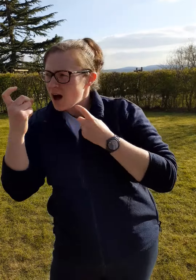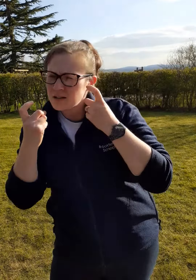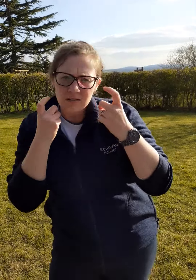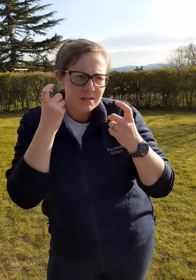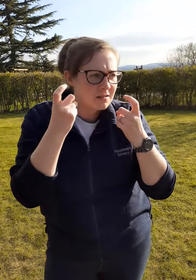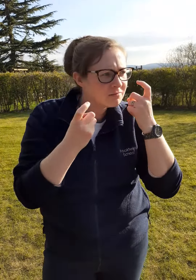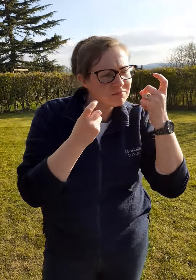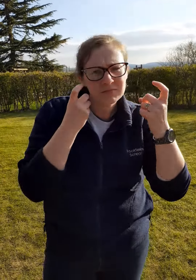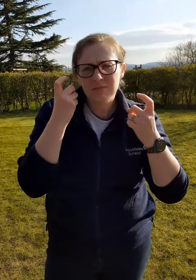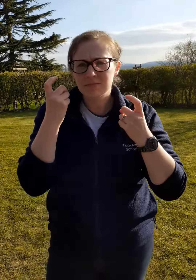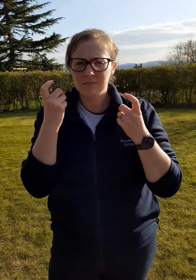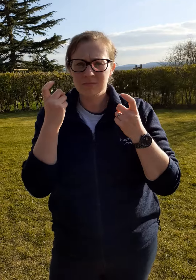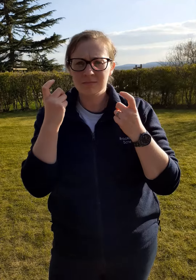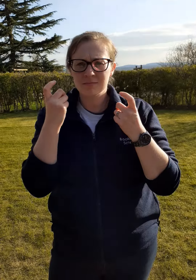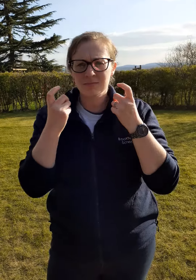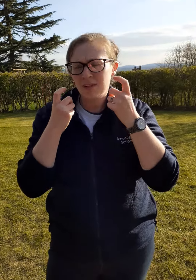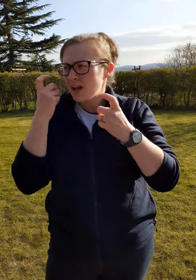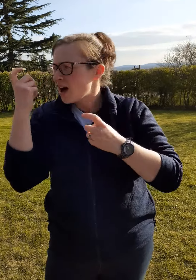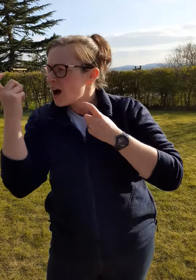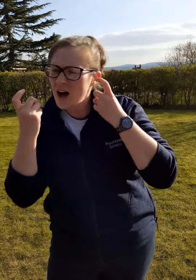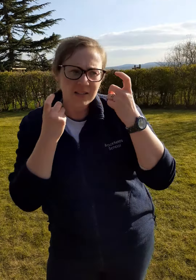hunt hunt